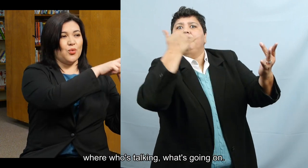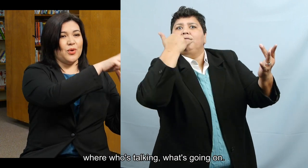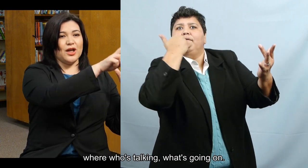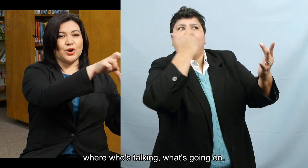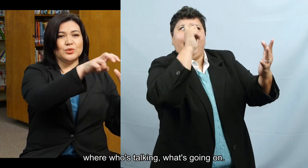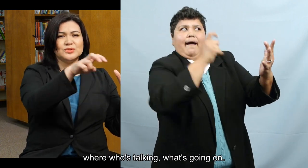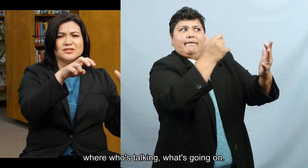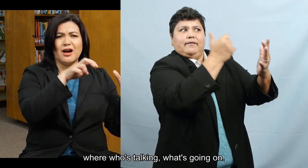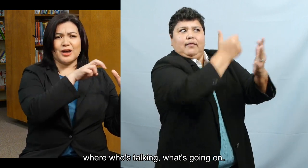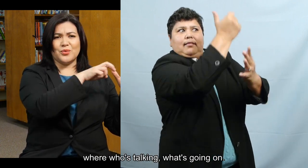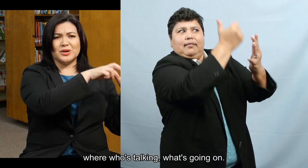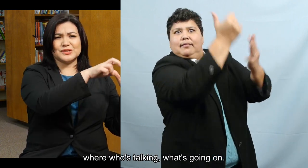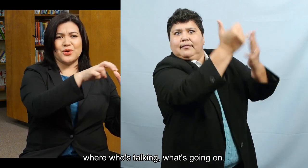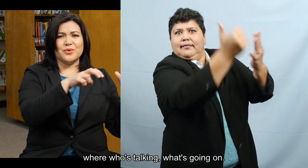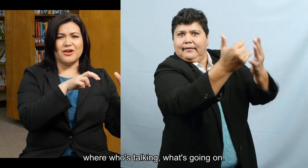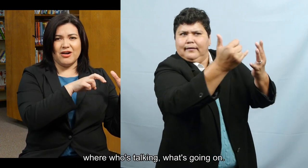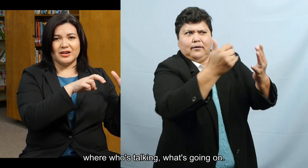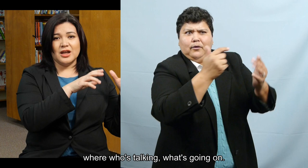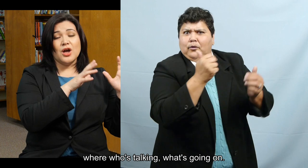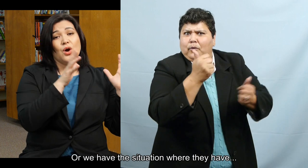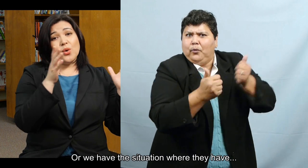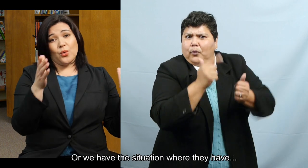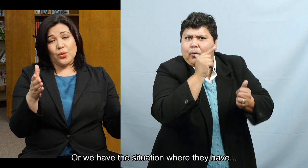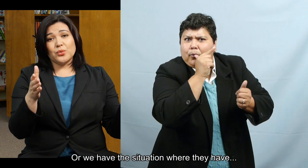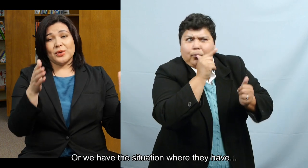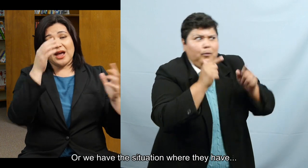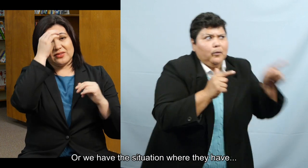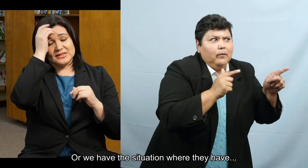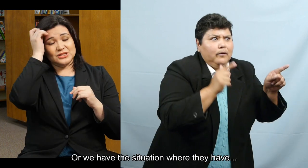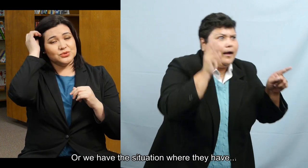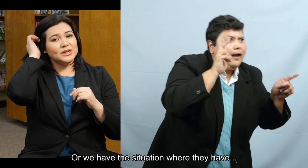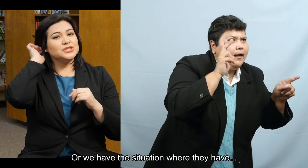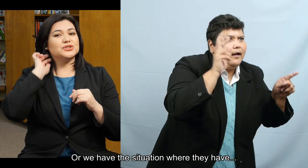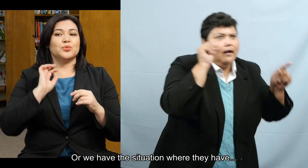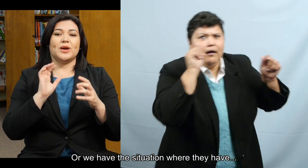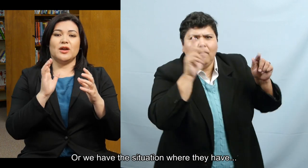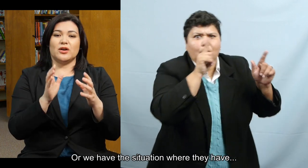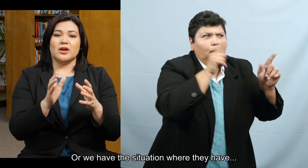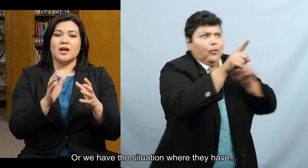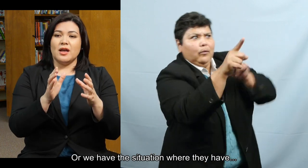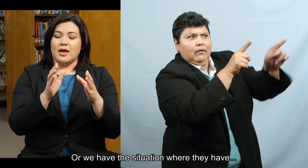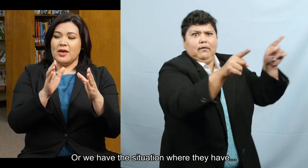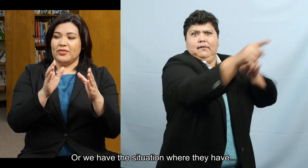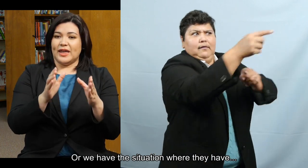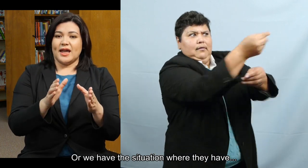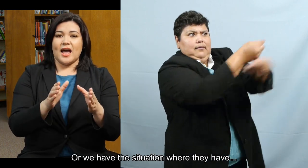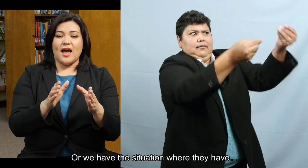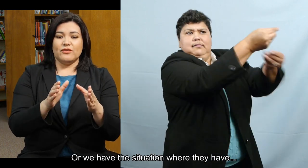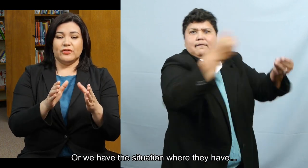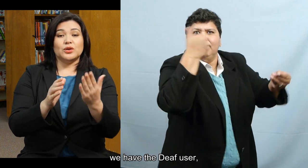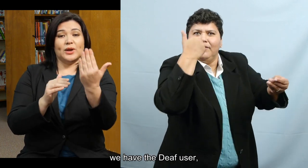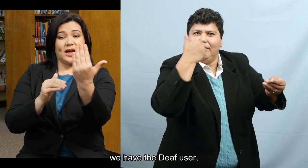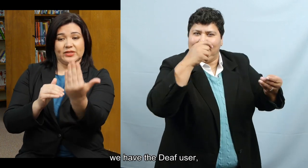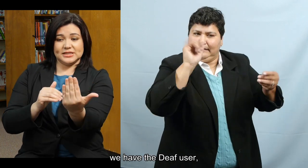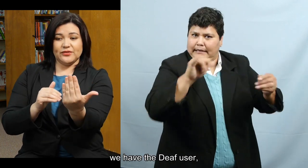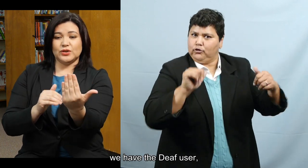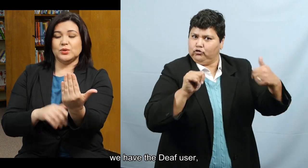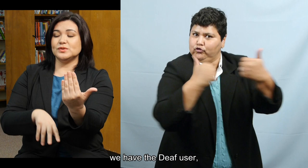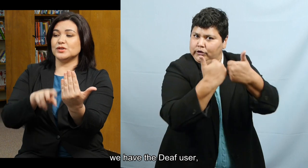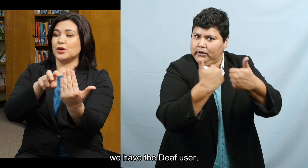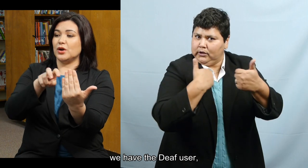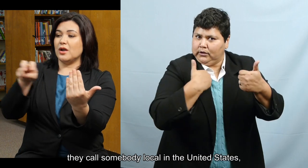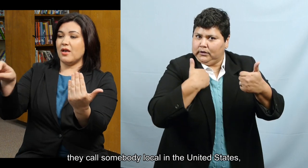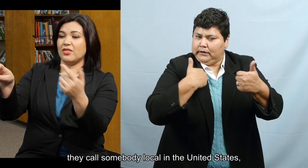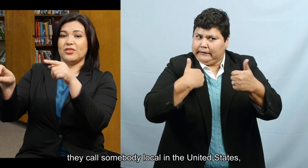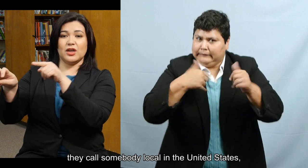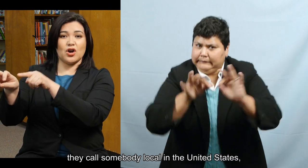where who's talking what's going on. Or we have the situation where they have we have the deaf